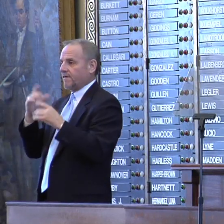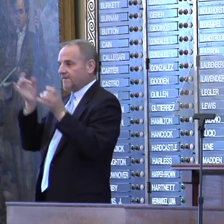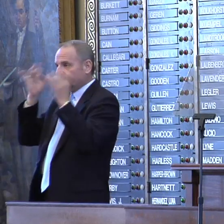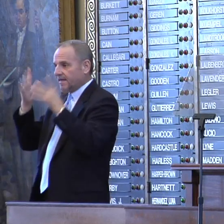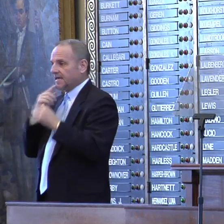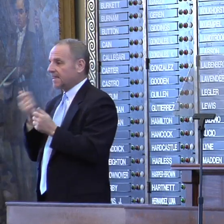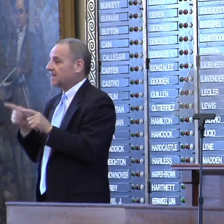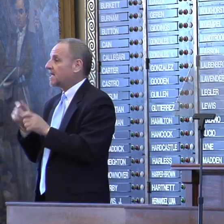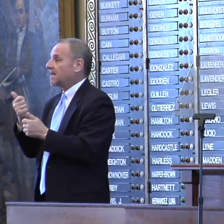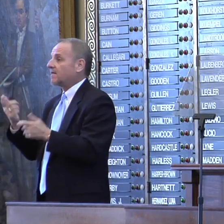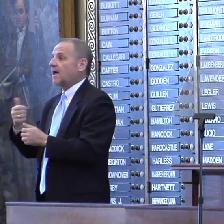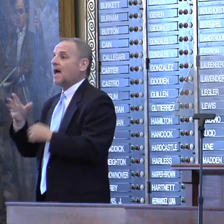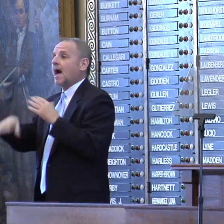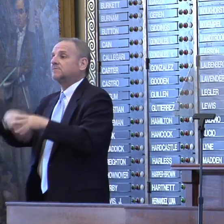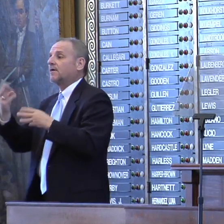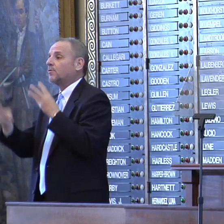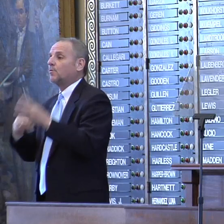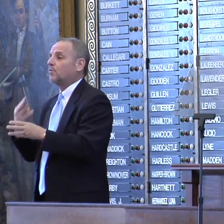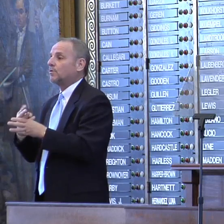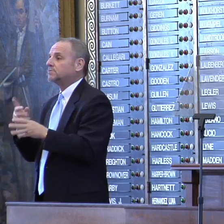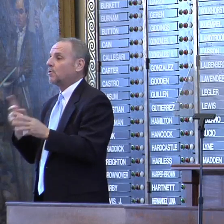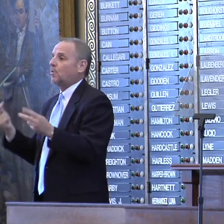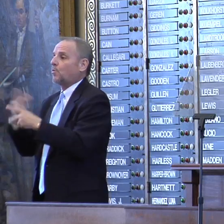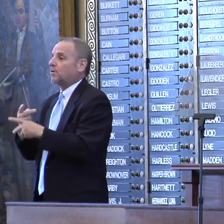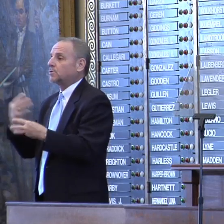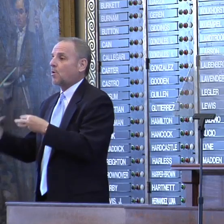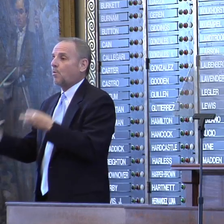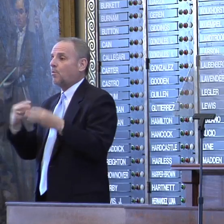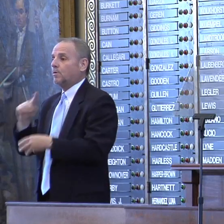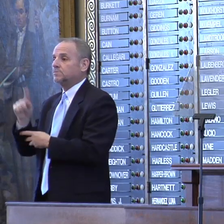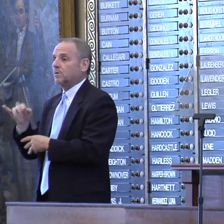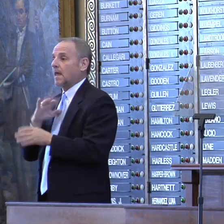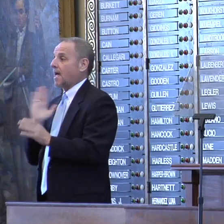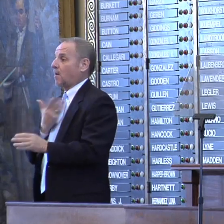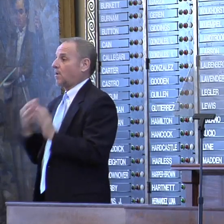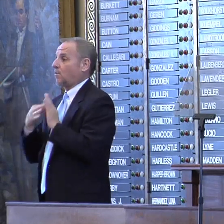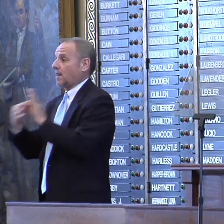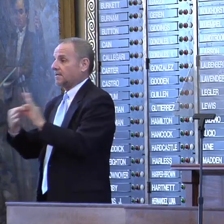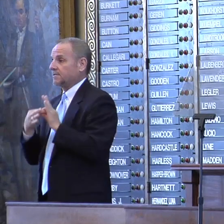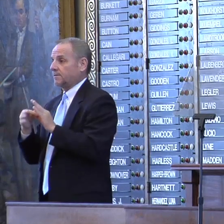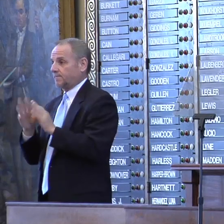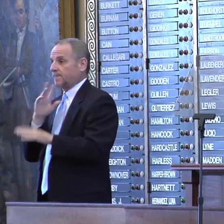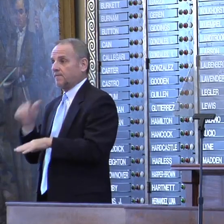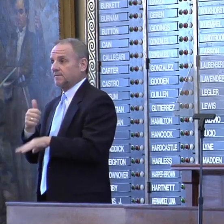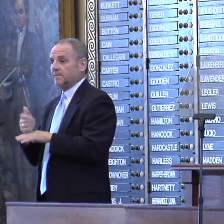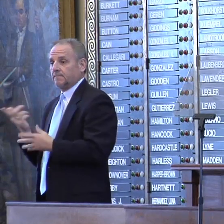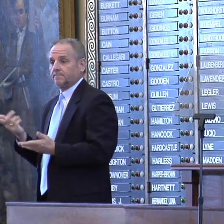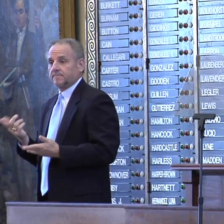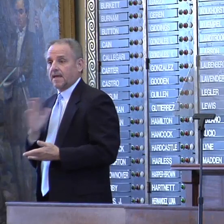outside of the world's war zones. Our relationship with Mexico predates our establishment as a state.